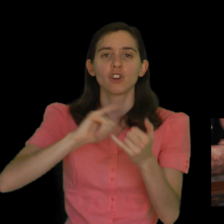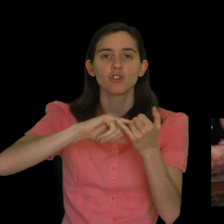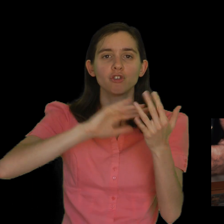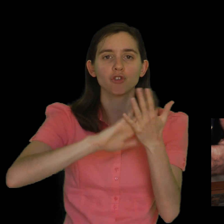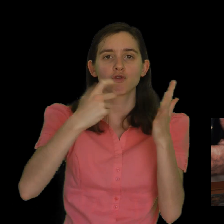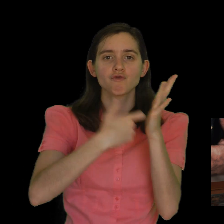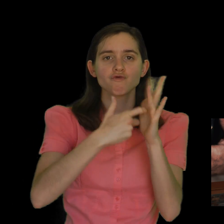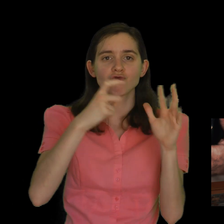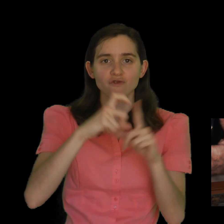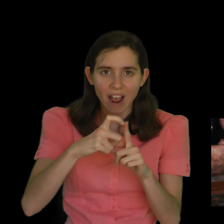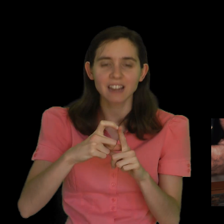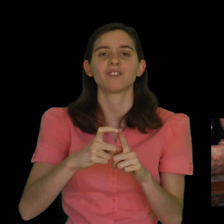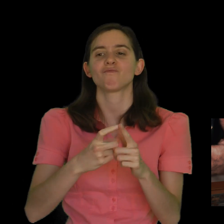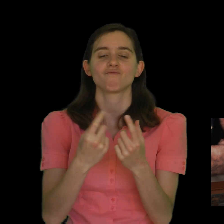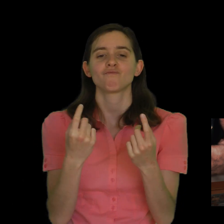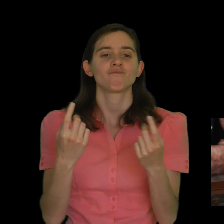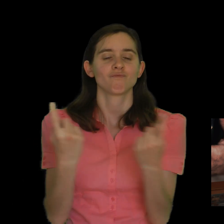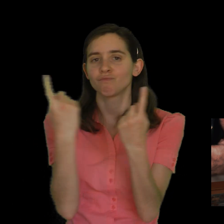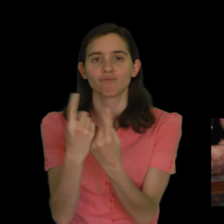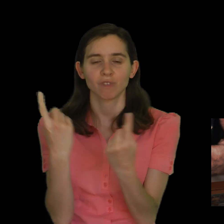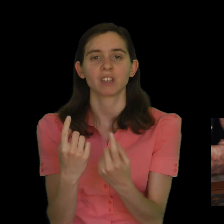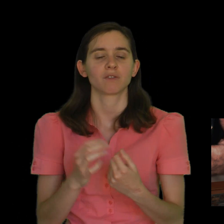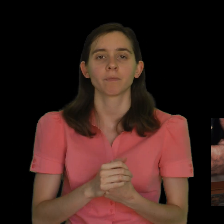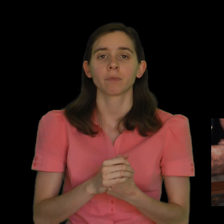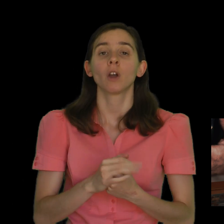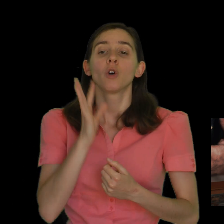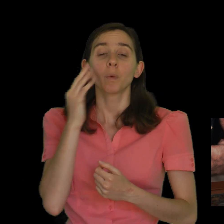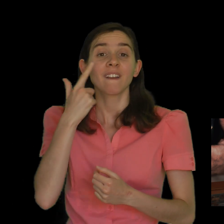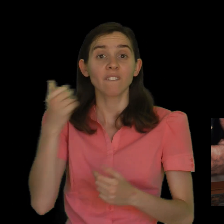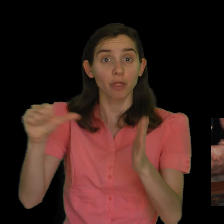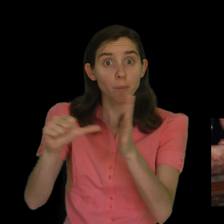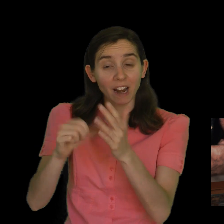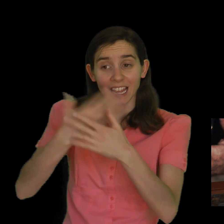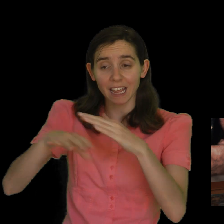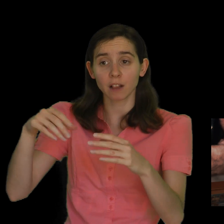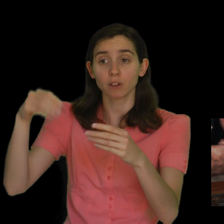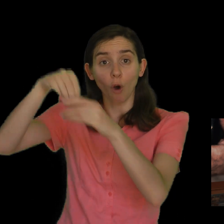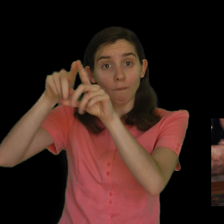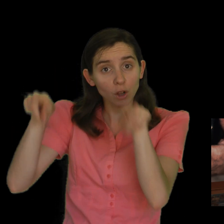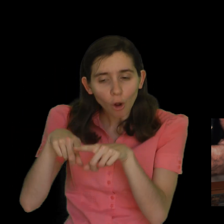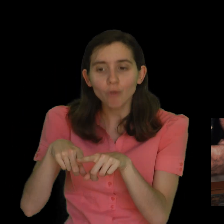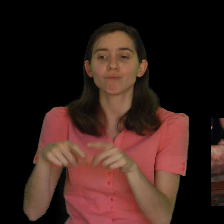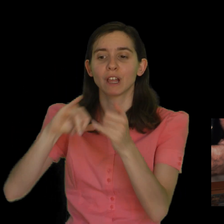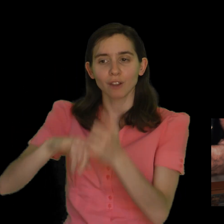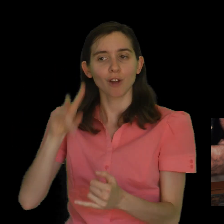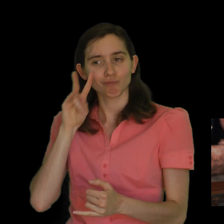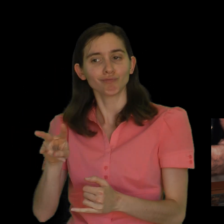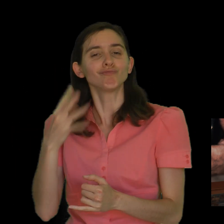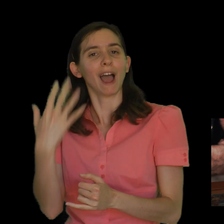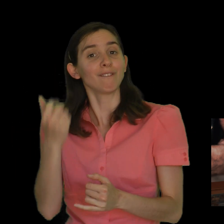they had in their home. And so when he came across the money in an envelope, he had an idea. Kids just love to help.